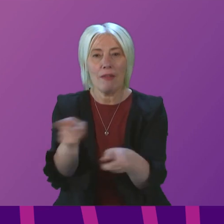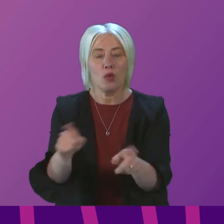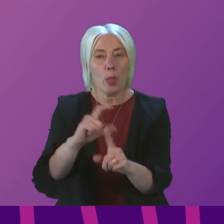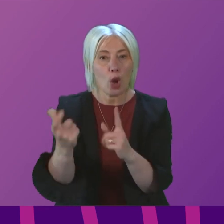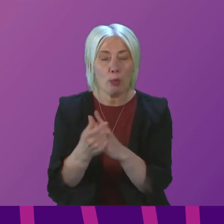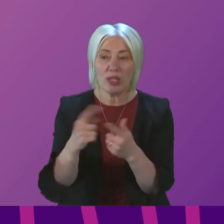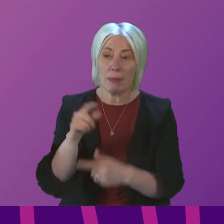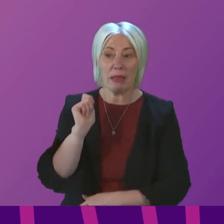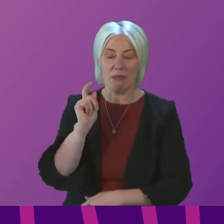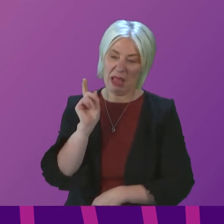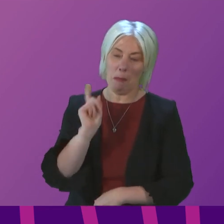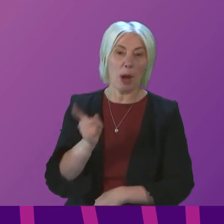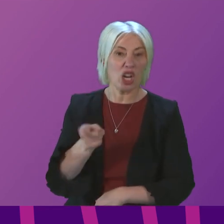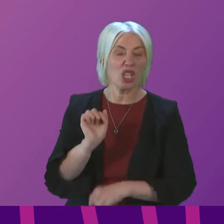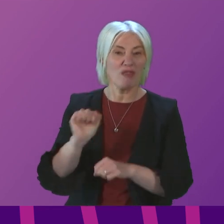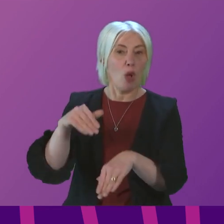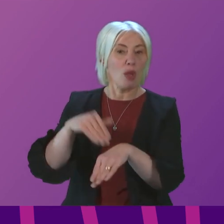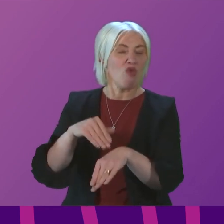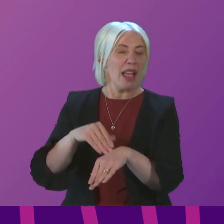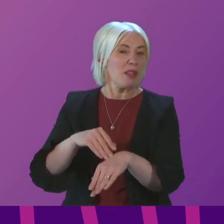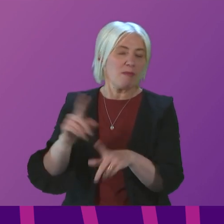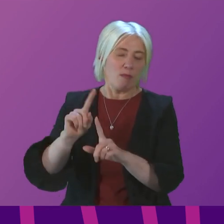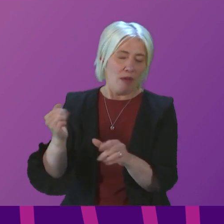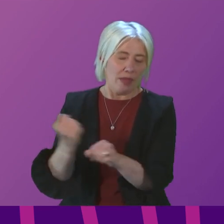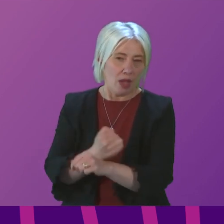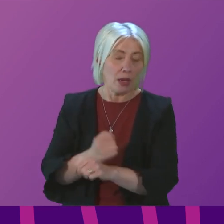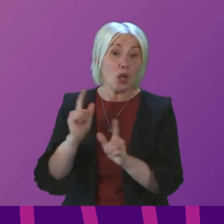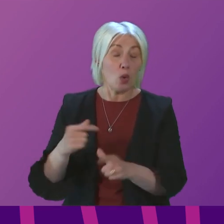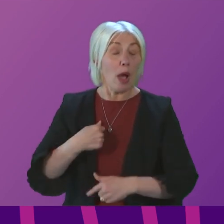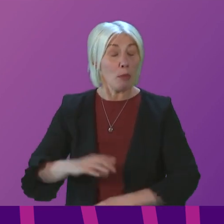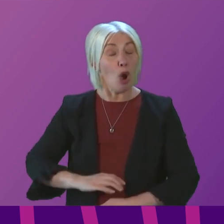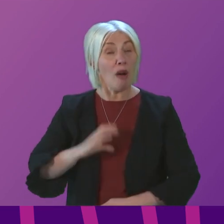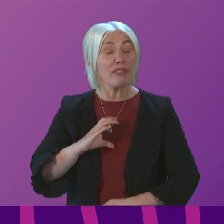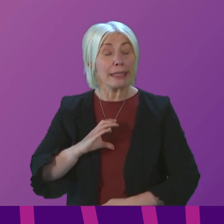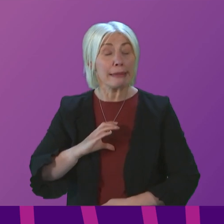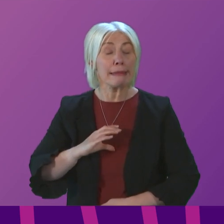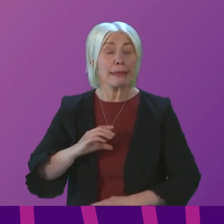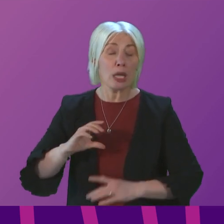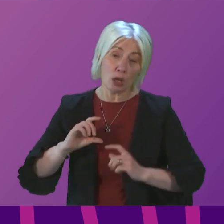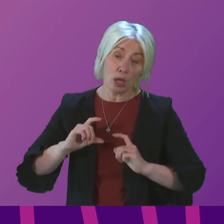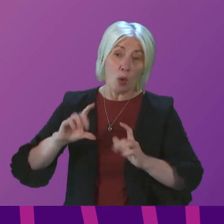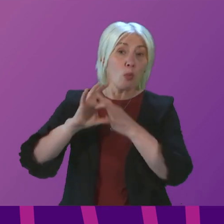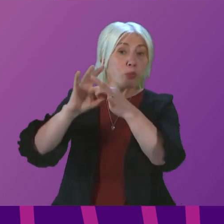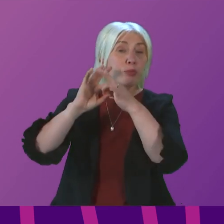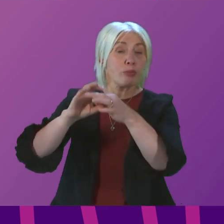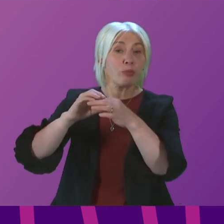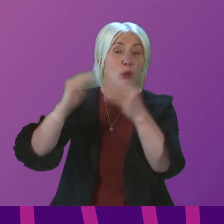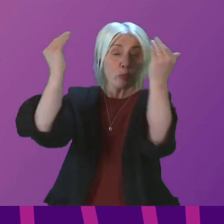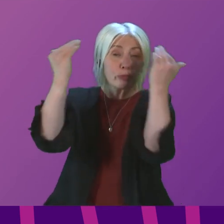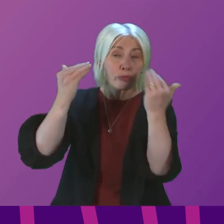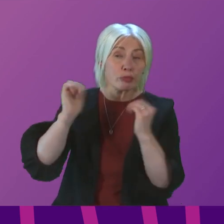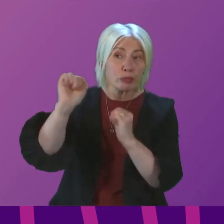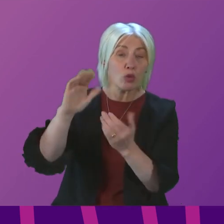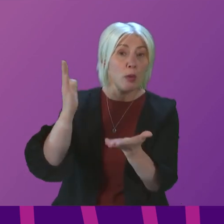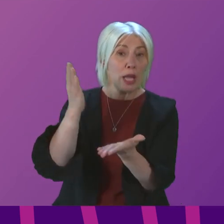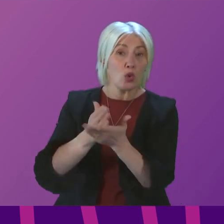being punished for the crime they have committed. So, yes, I do have confidence and we continue to work with the justice sector to ensure recovery